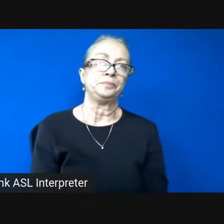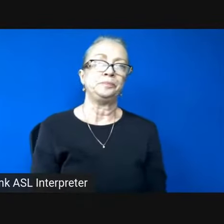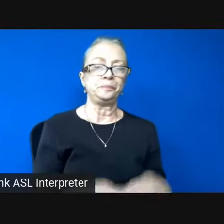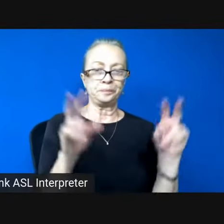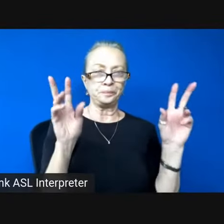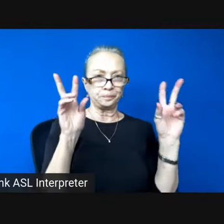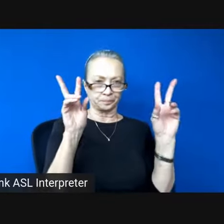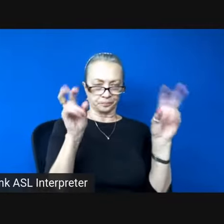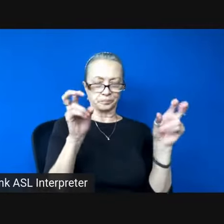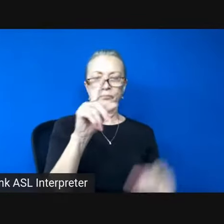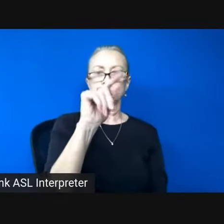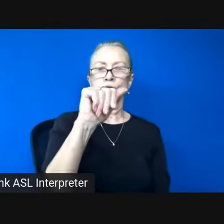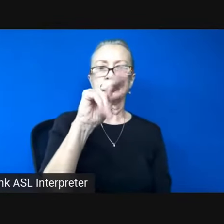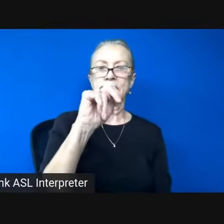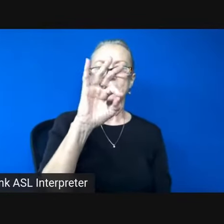transfigurations